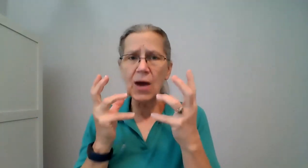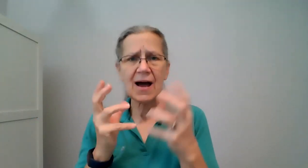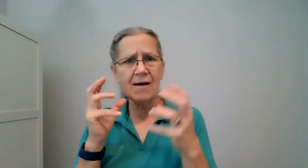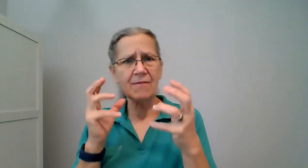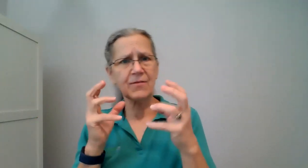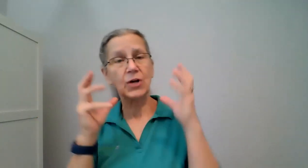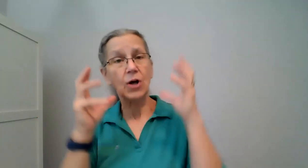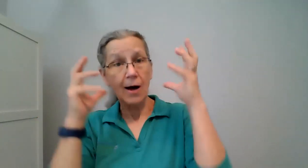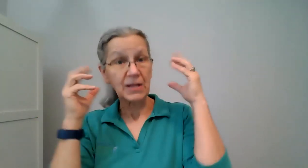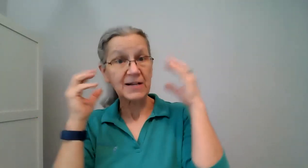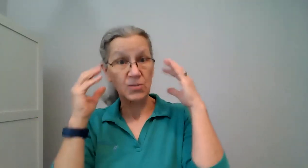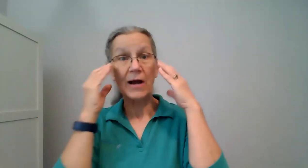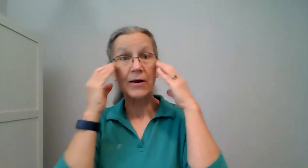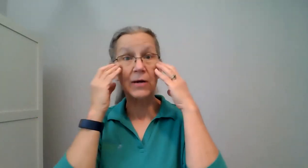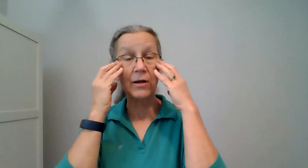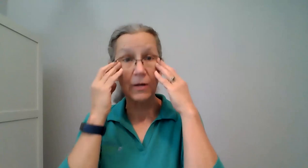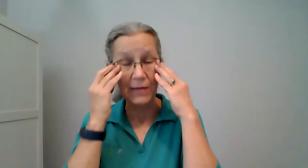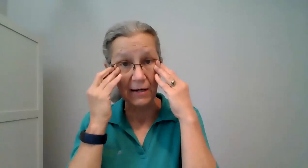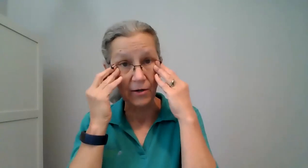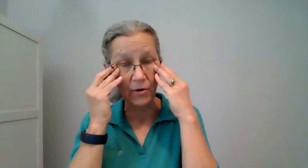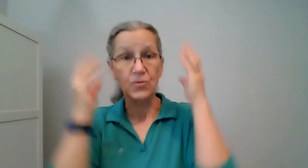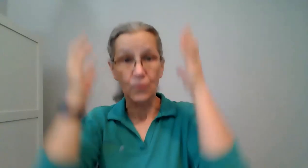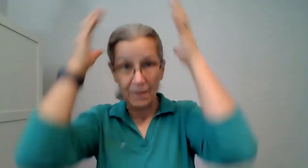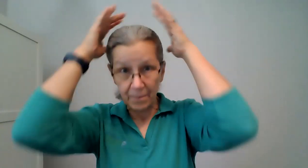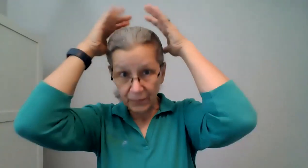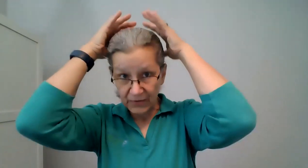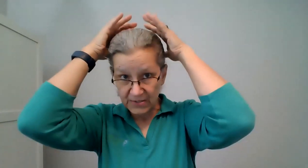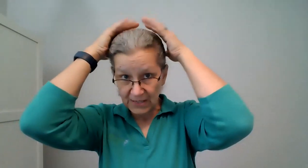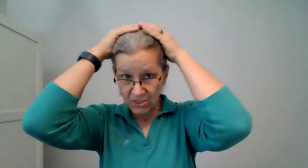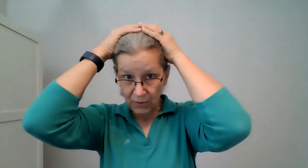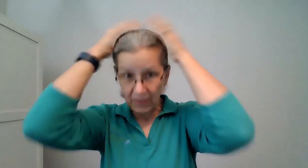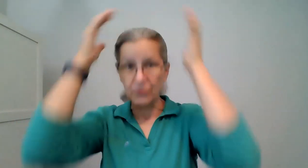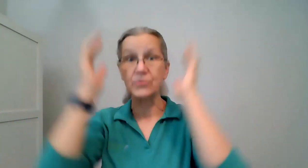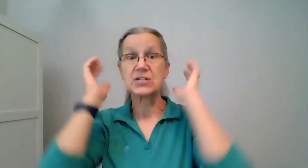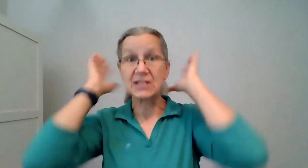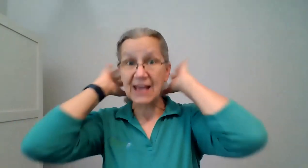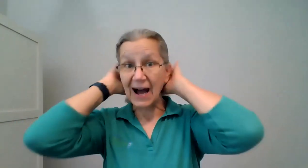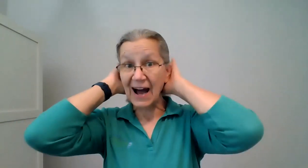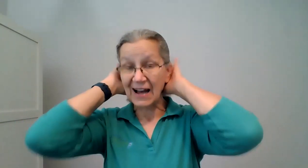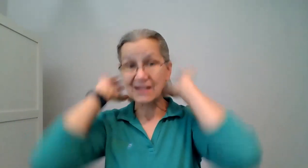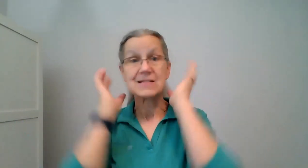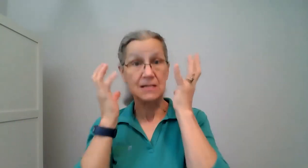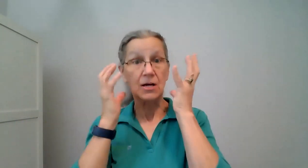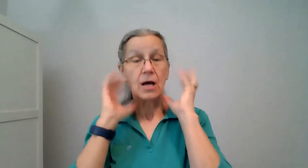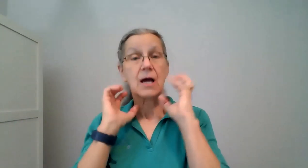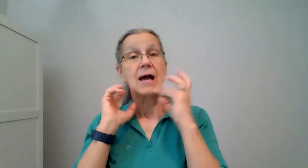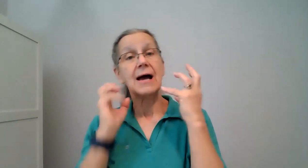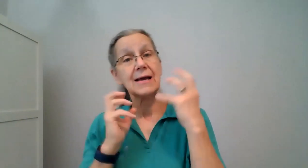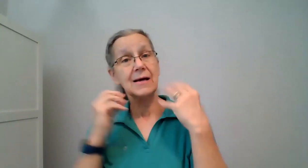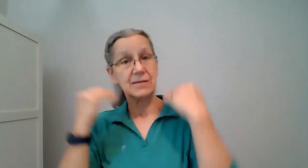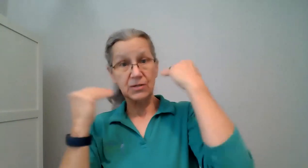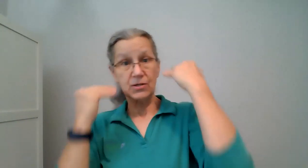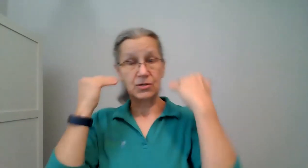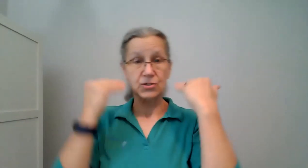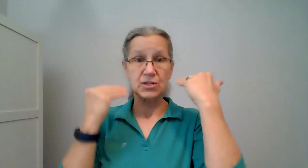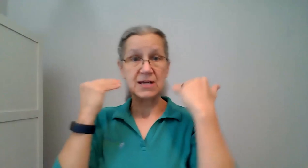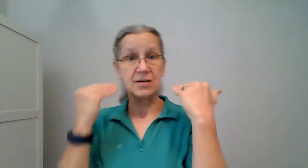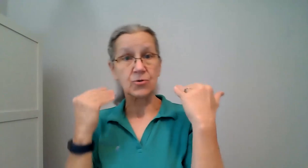have the complex wiring that goes from the sensory motor to the eyes and to the inner